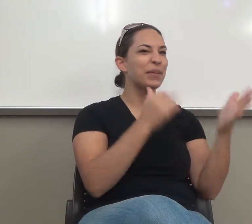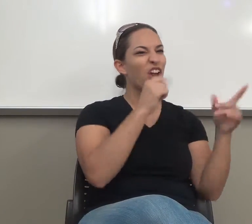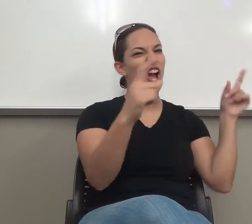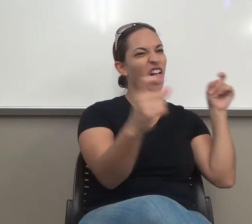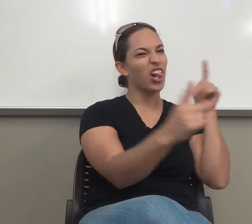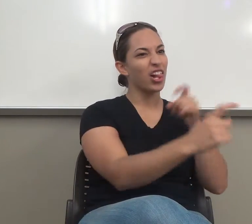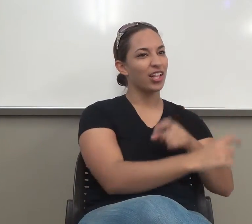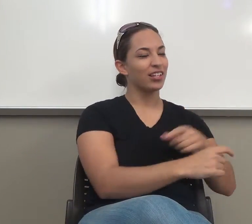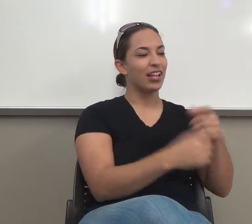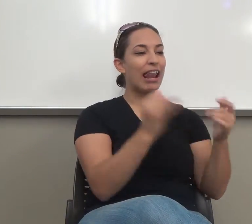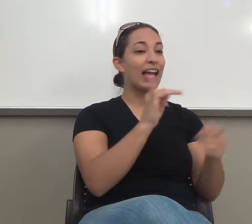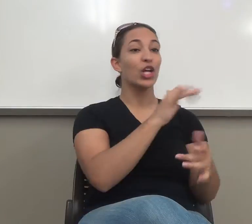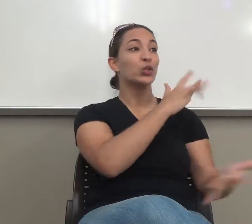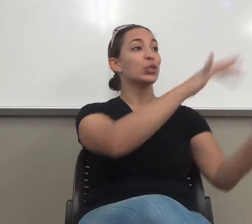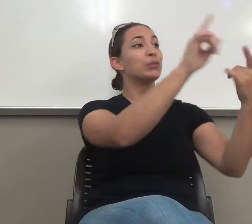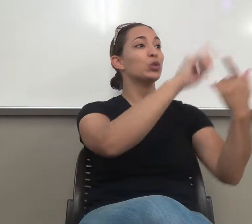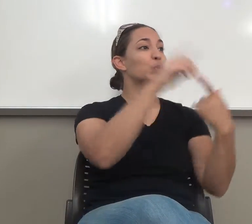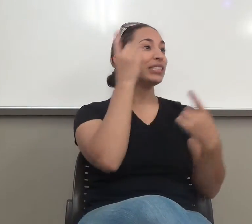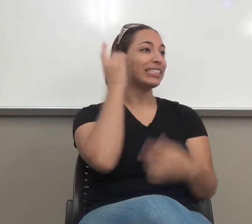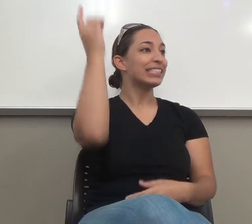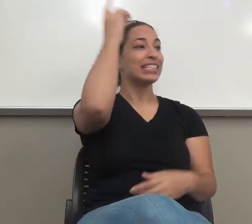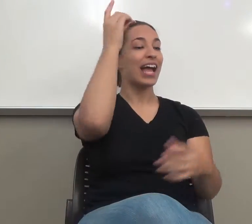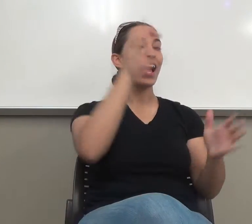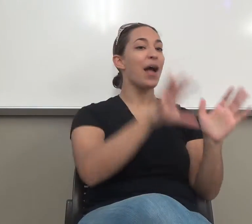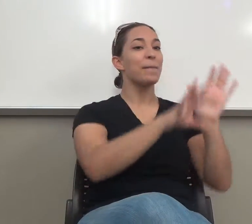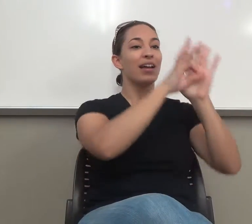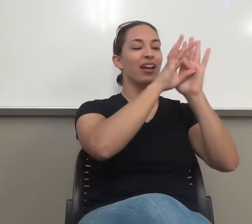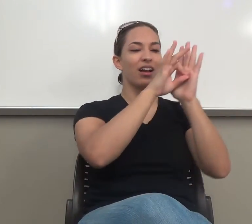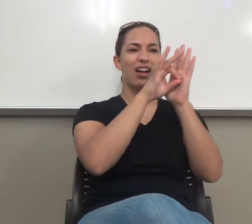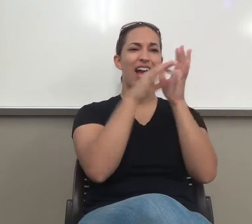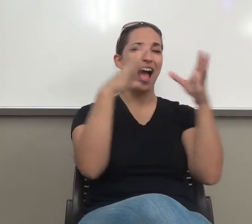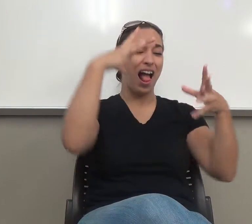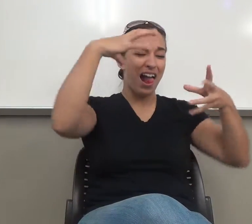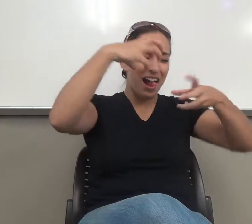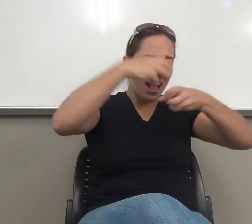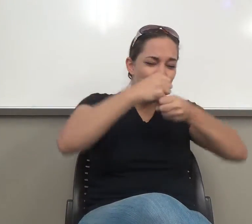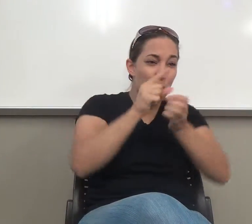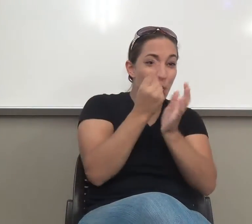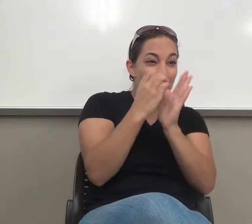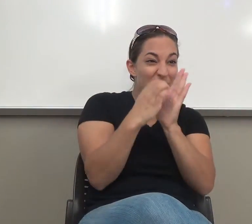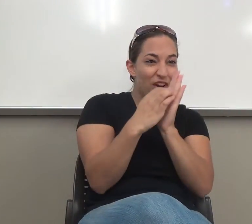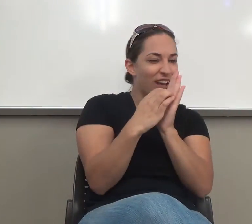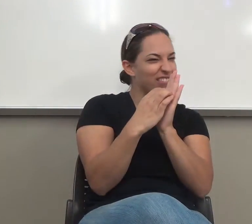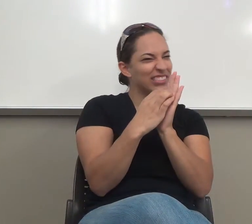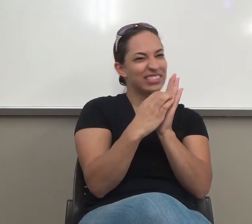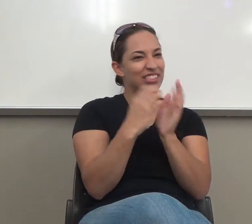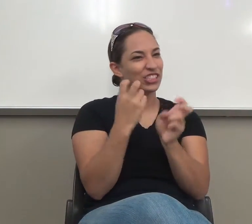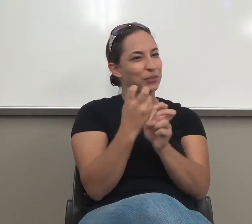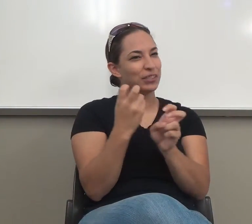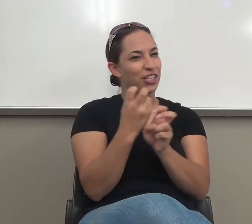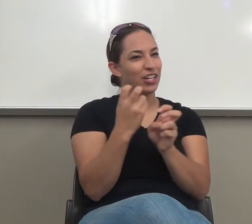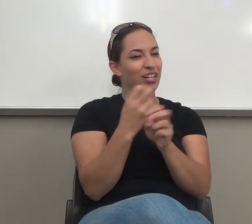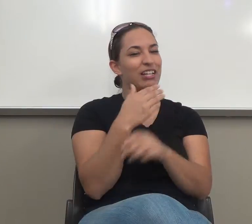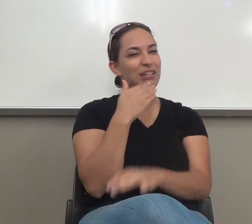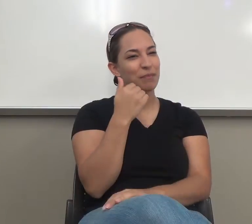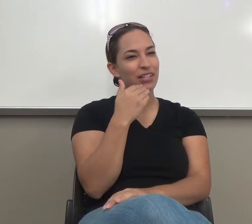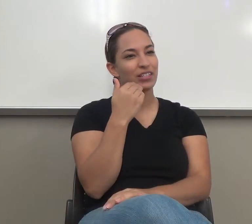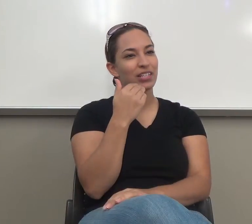you're not going to be able to fit that in a paragraph. Okay? So choosing what you're going to write about is going to be